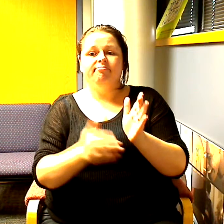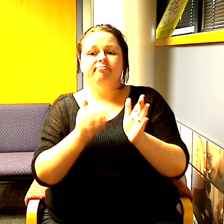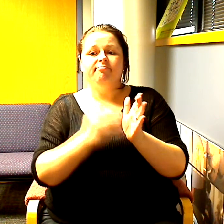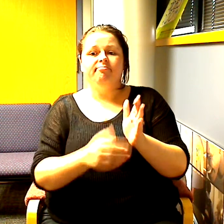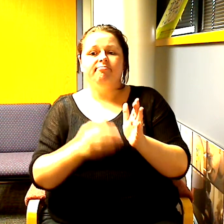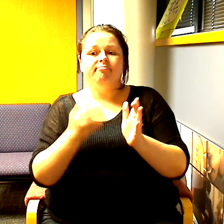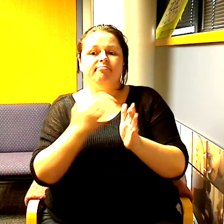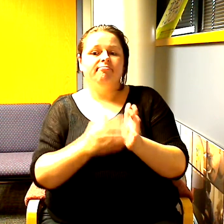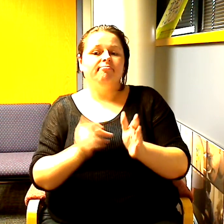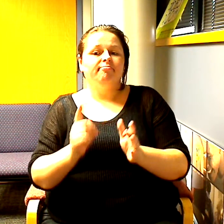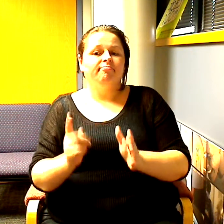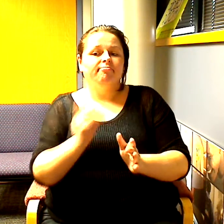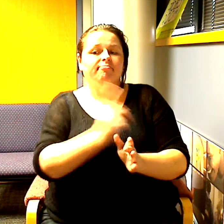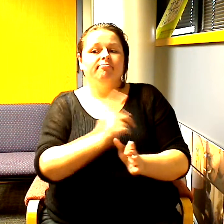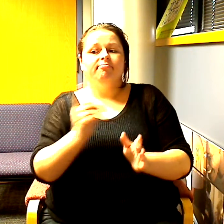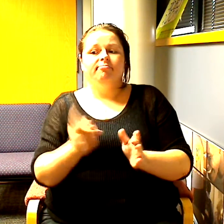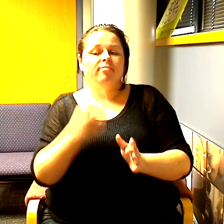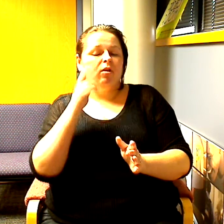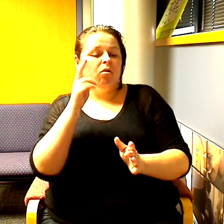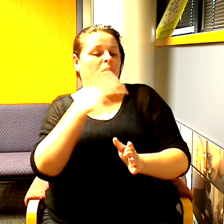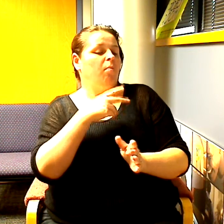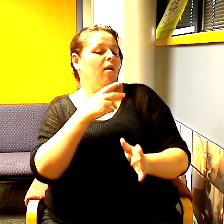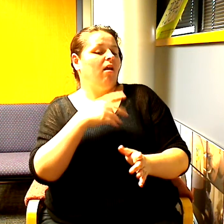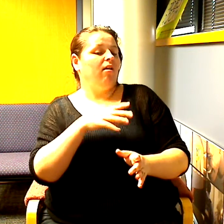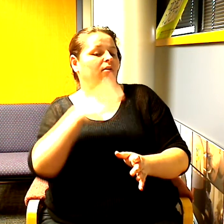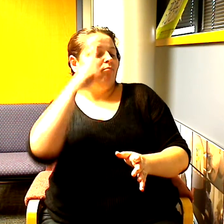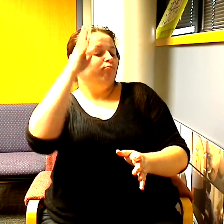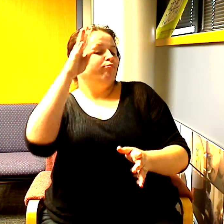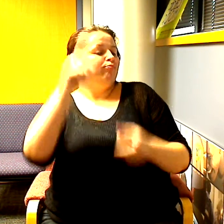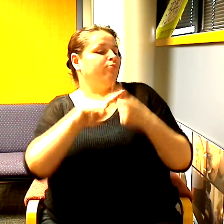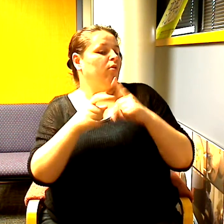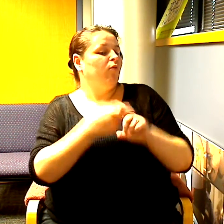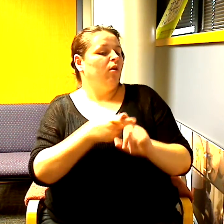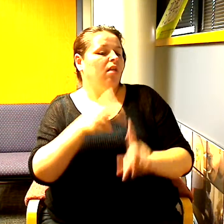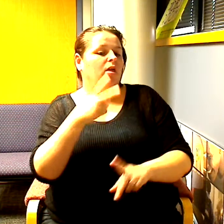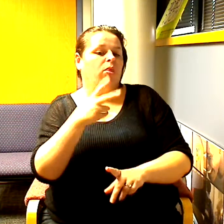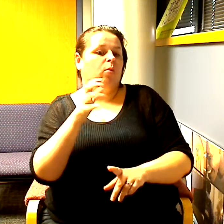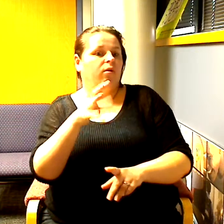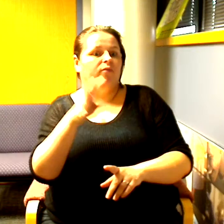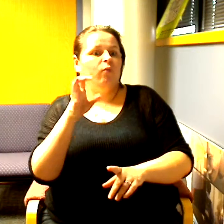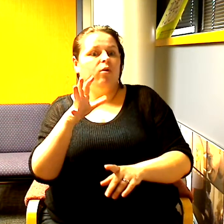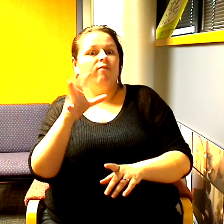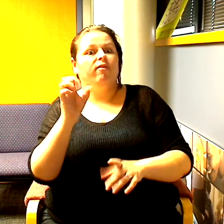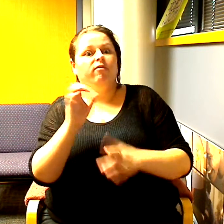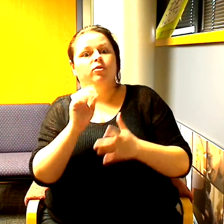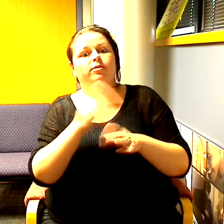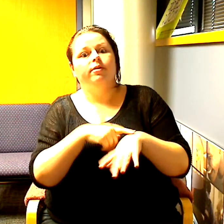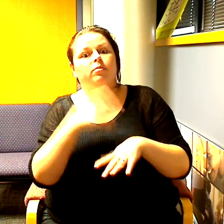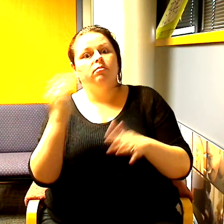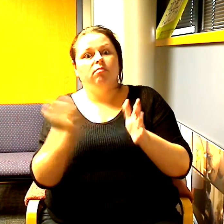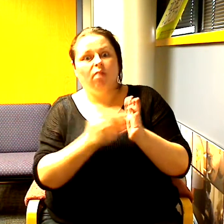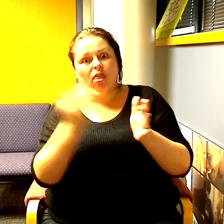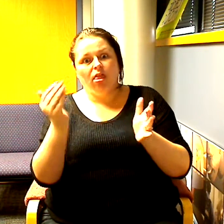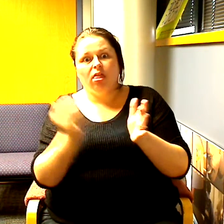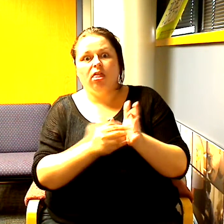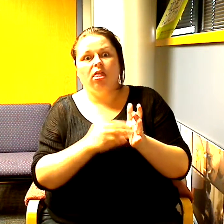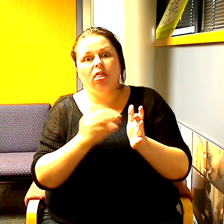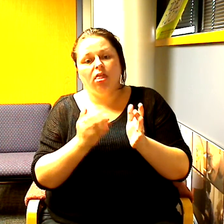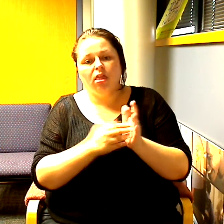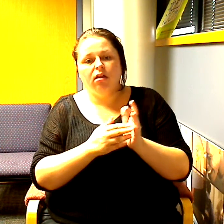look back at your imaginary friends 300 400 500 times it will look something like this